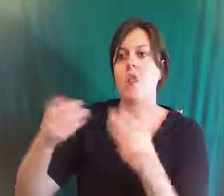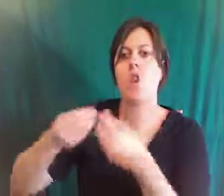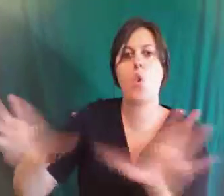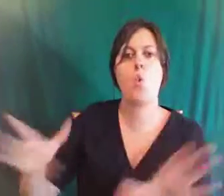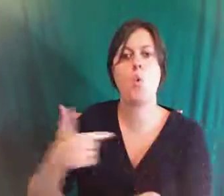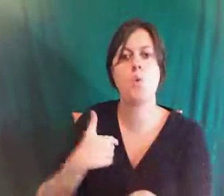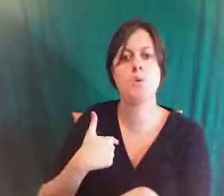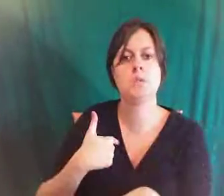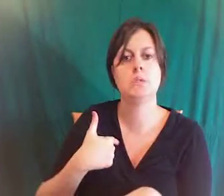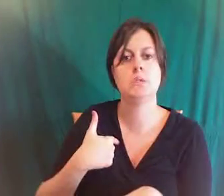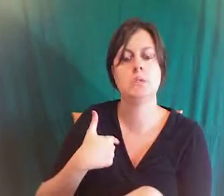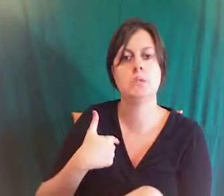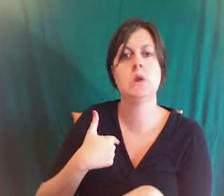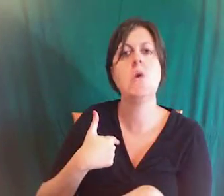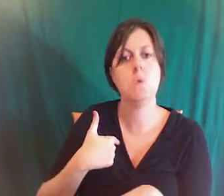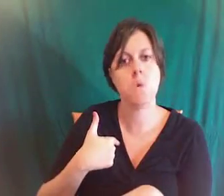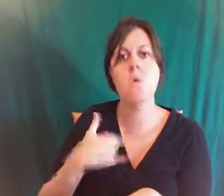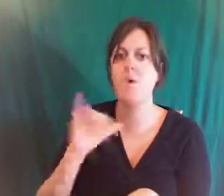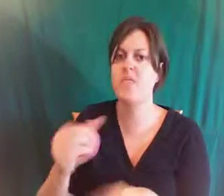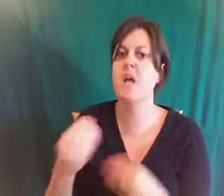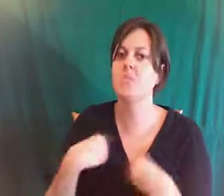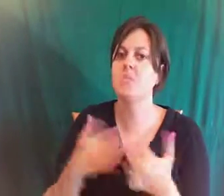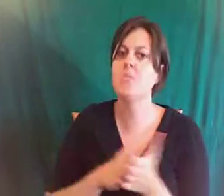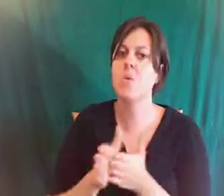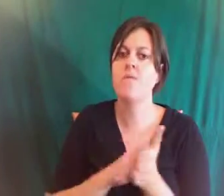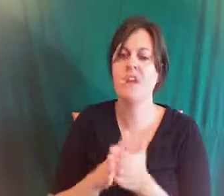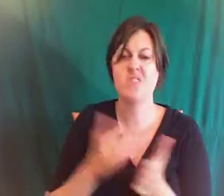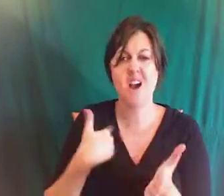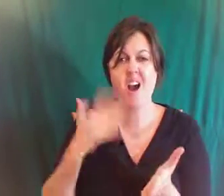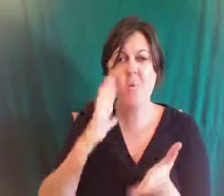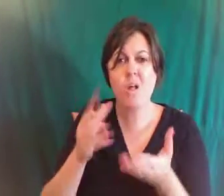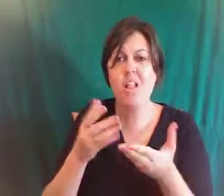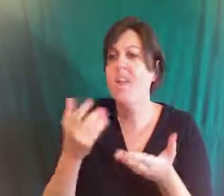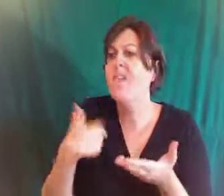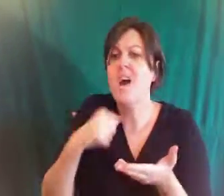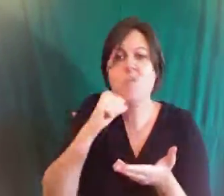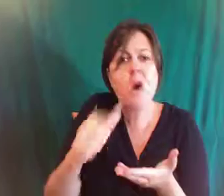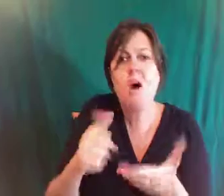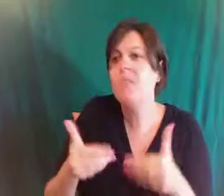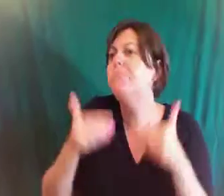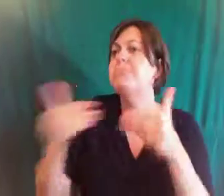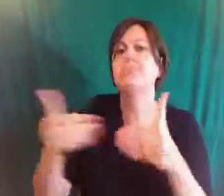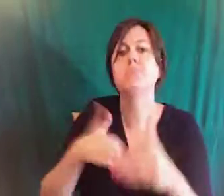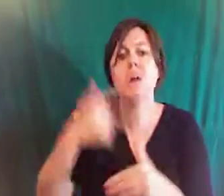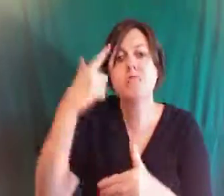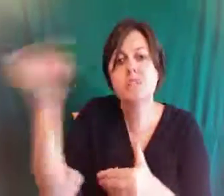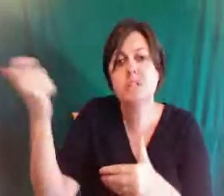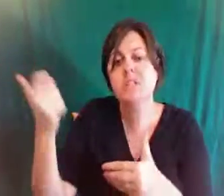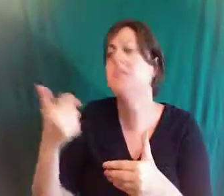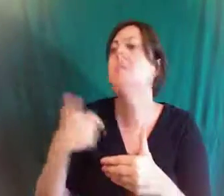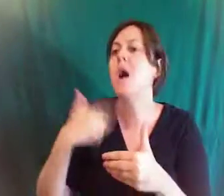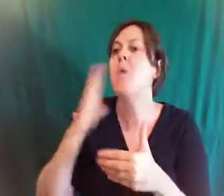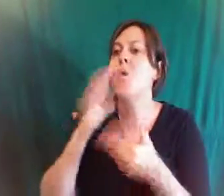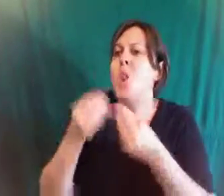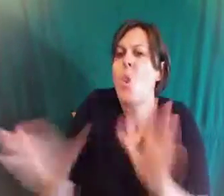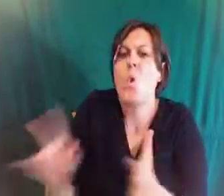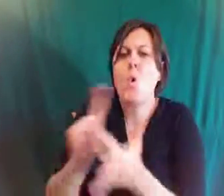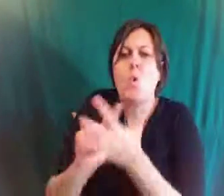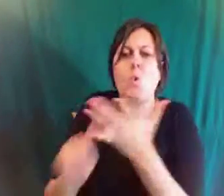are holding you back what the fears are that you think you either have to have in place or things you think are going to